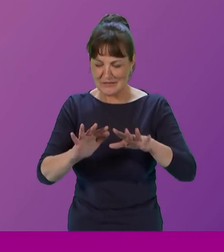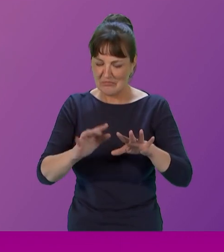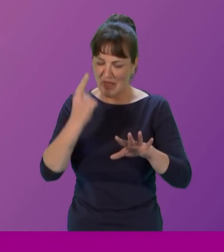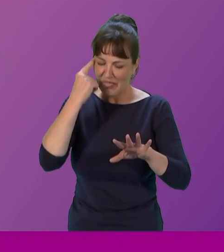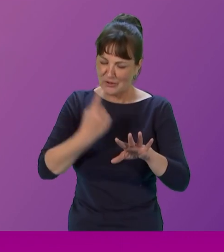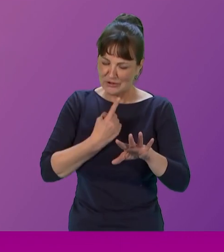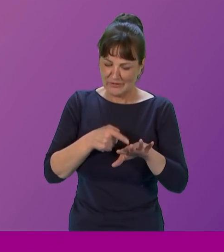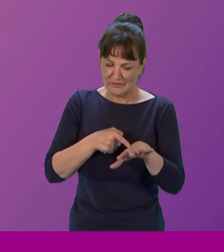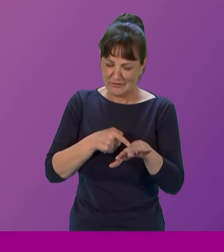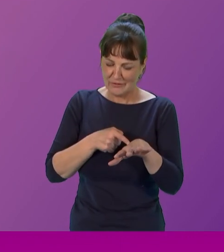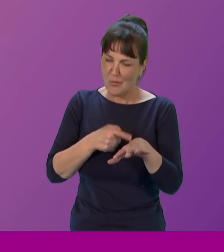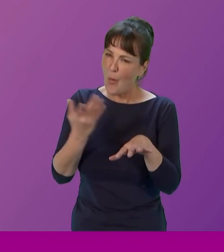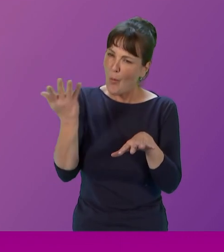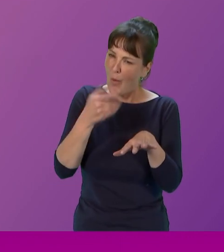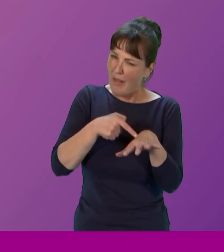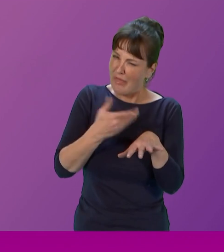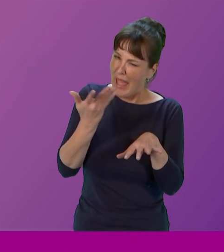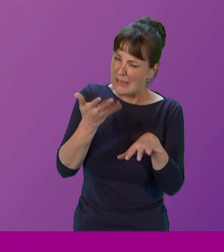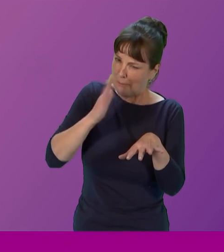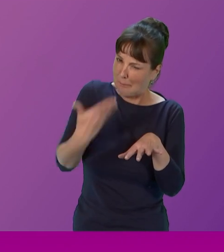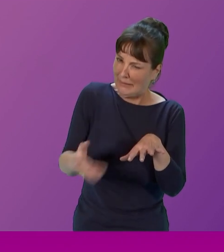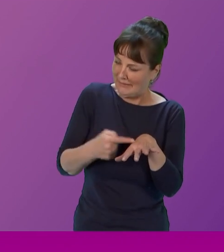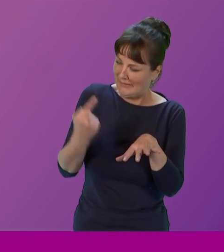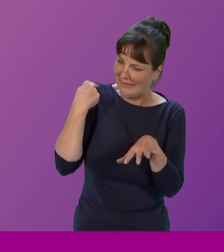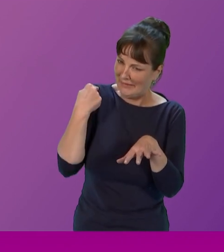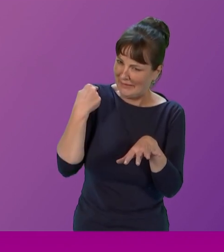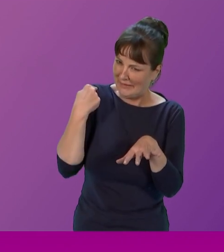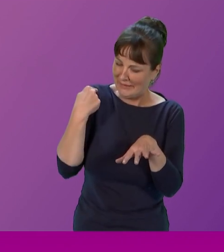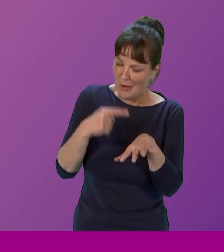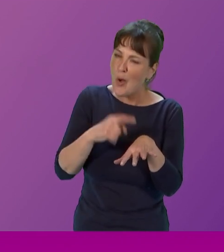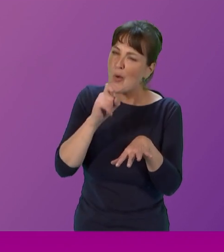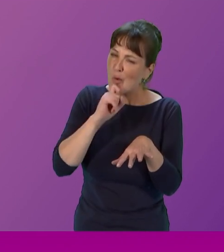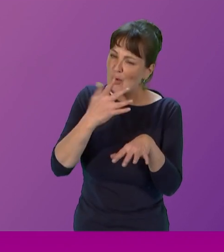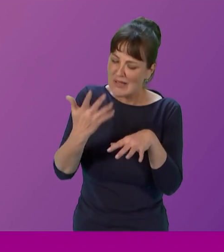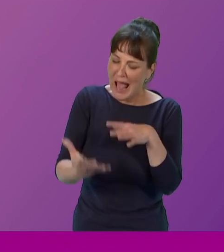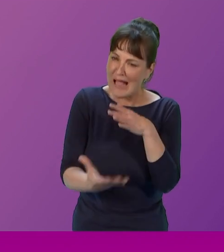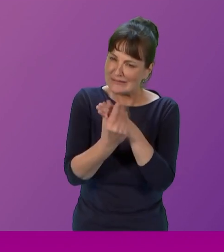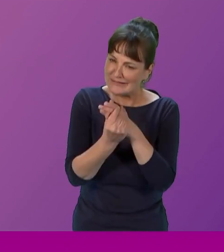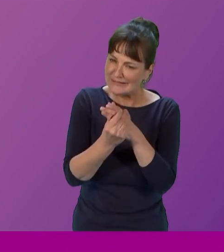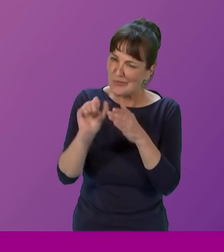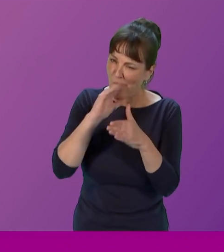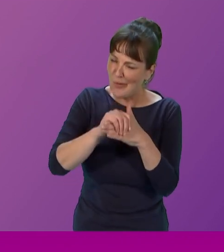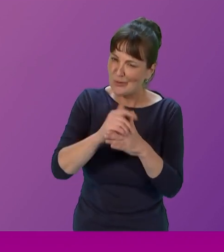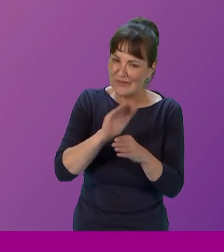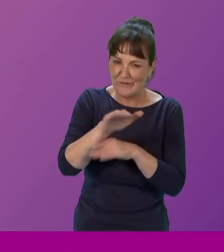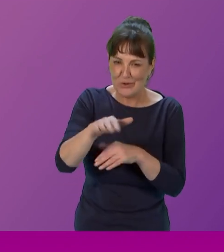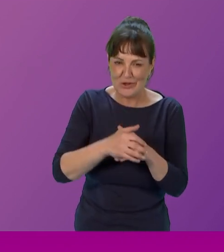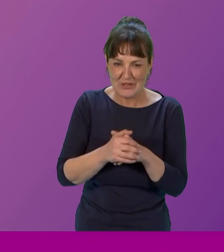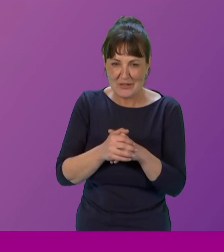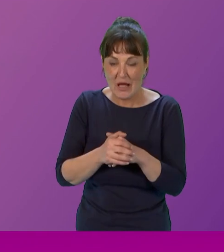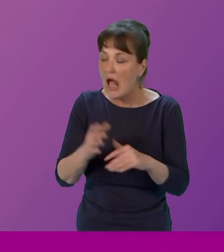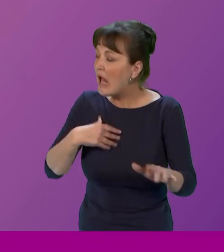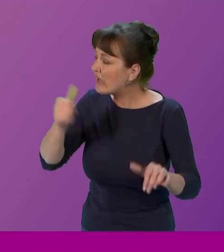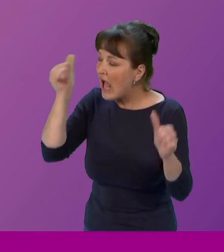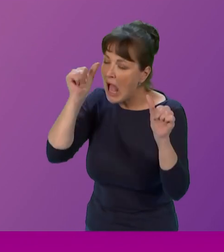go? What will they do? Whose other hand will they hold? It will be caring. And I know there are glass ceilings for you girls to smash through. Okay?